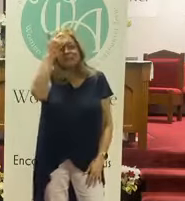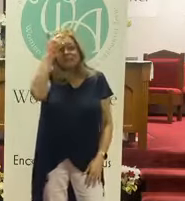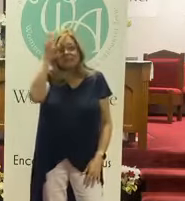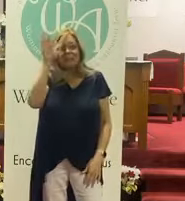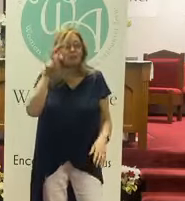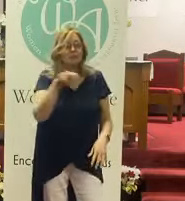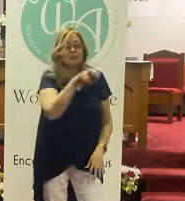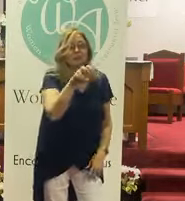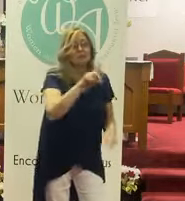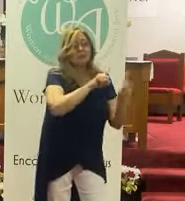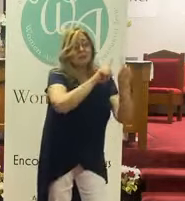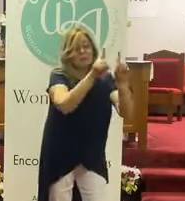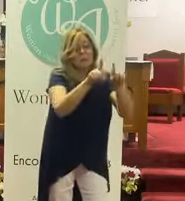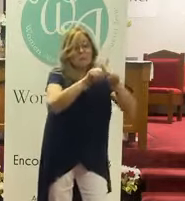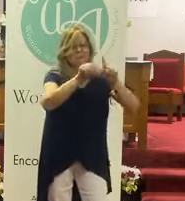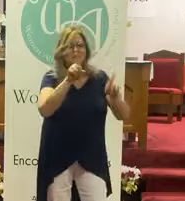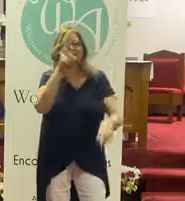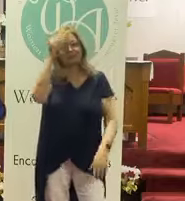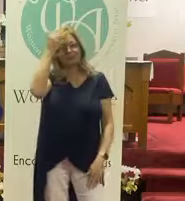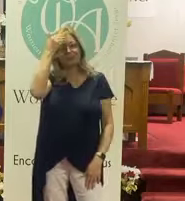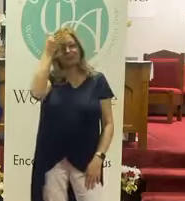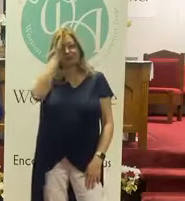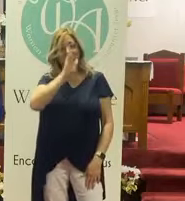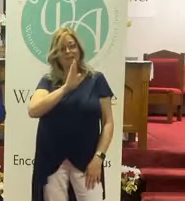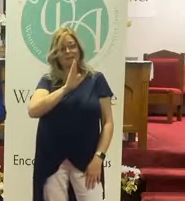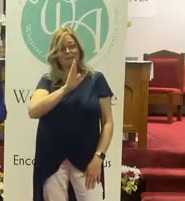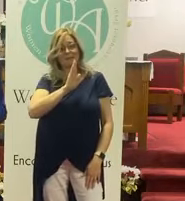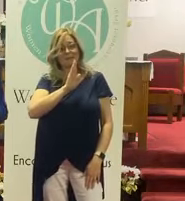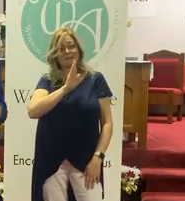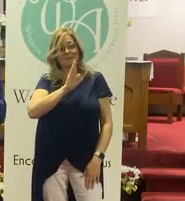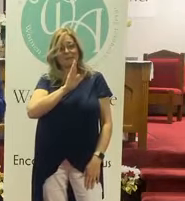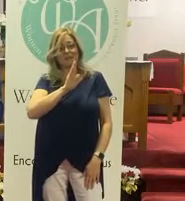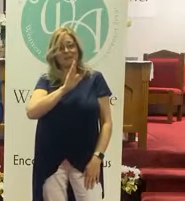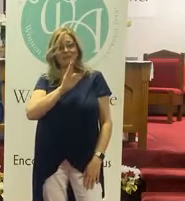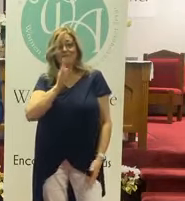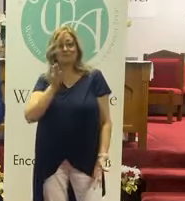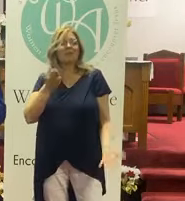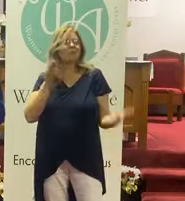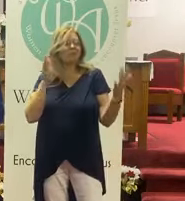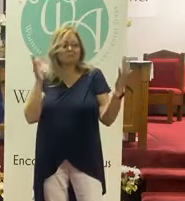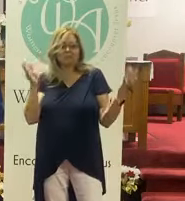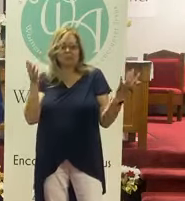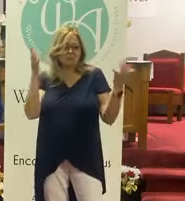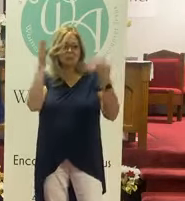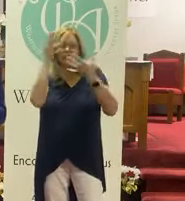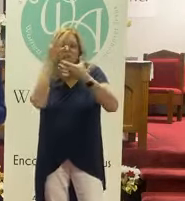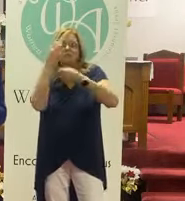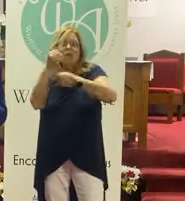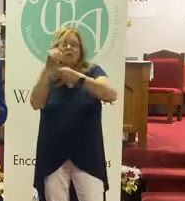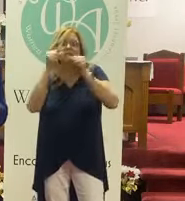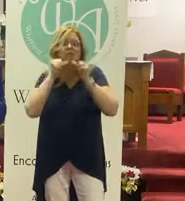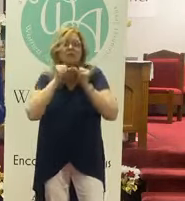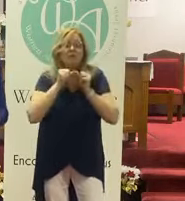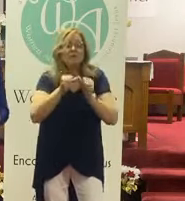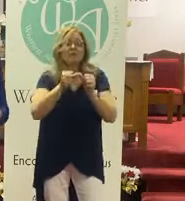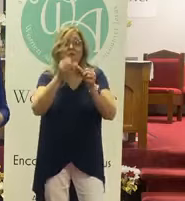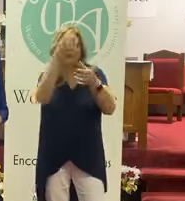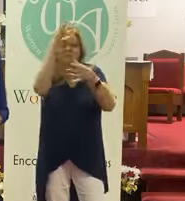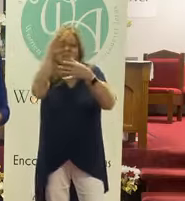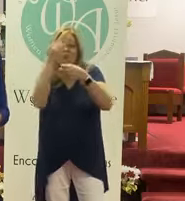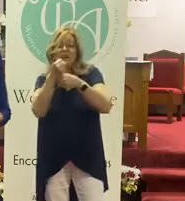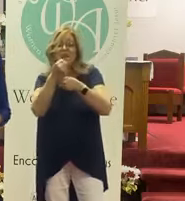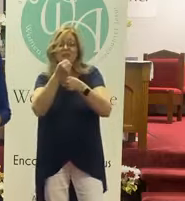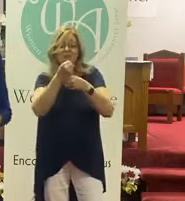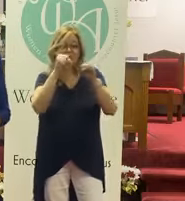where the journey was going. They knew God. Amen. And there was a complete trust. Faith. And His